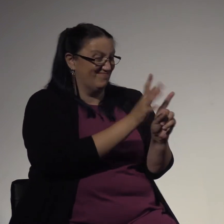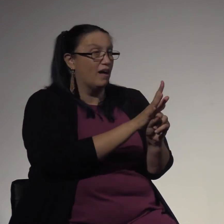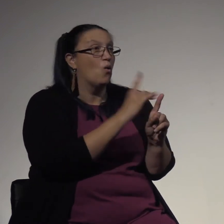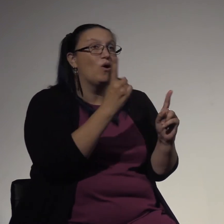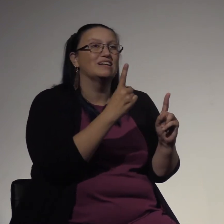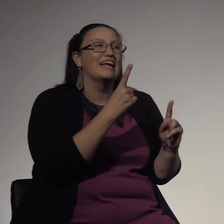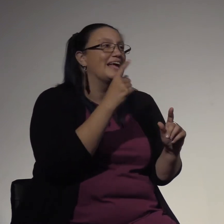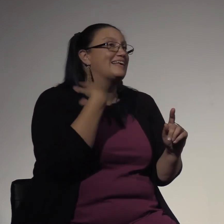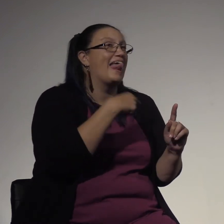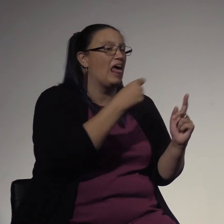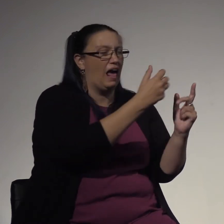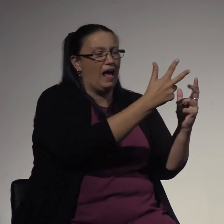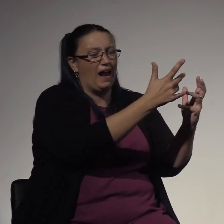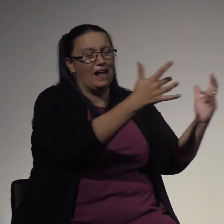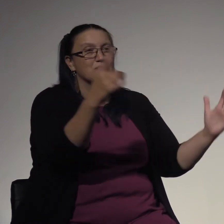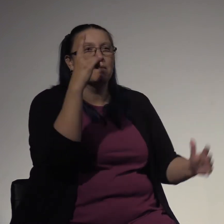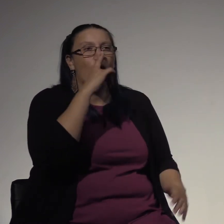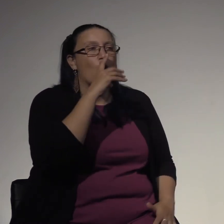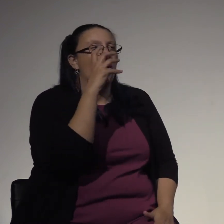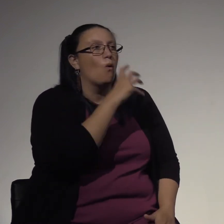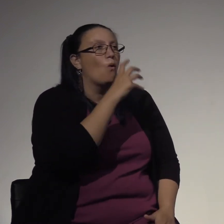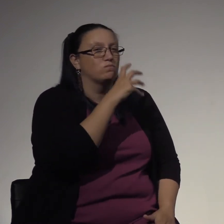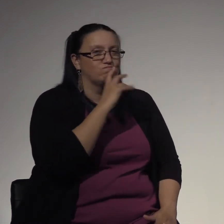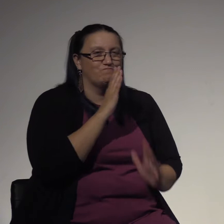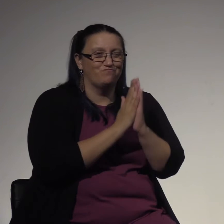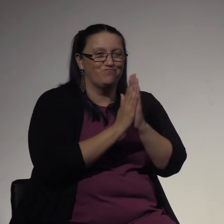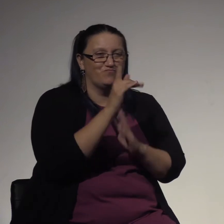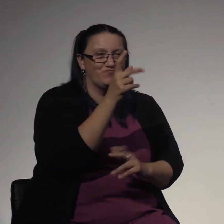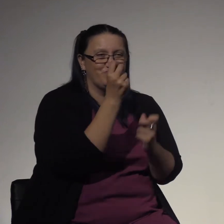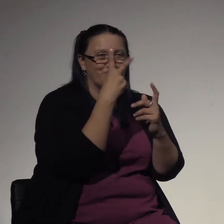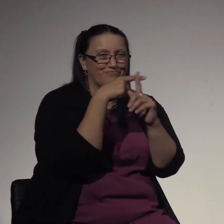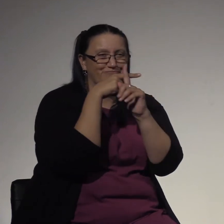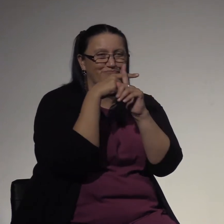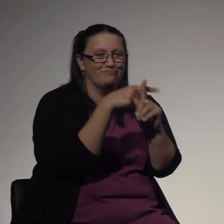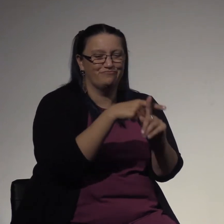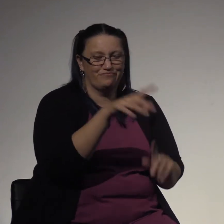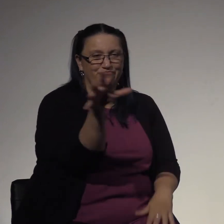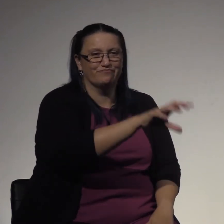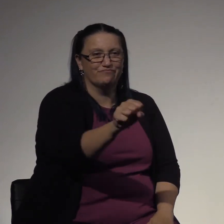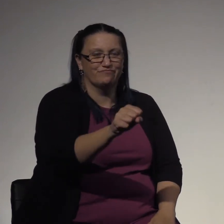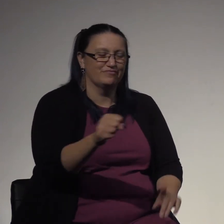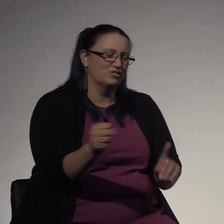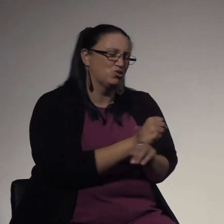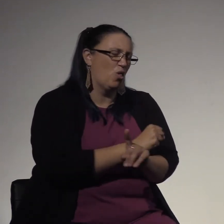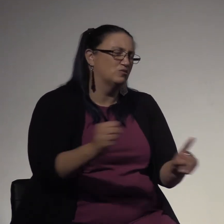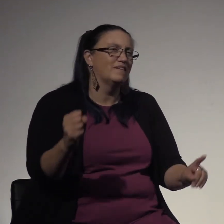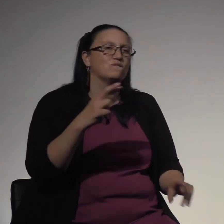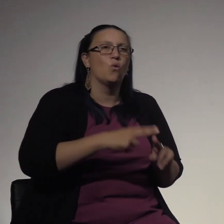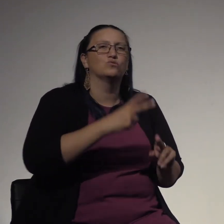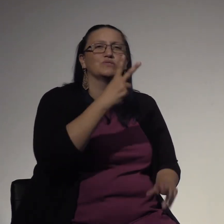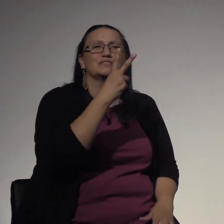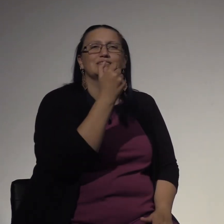Florida before finding his next meal in her. He kidnaps and assaults her for 26